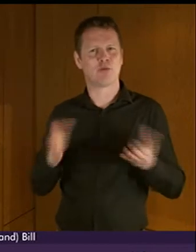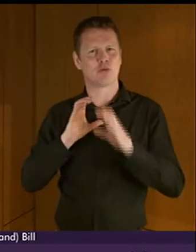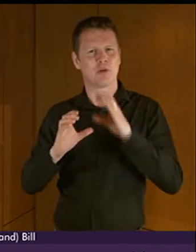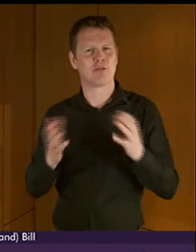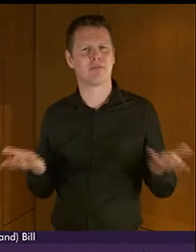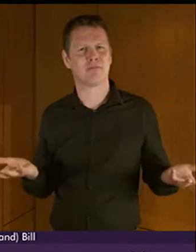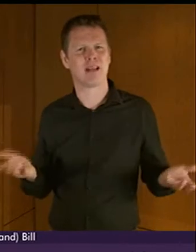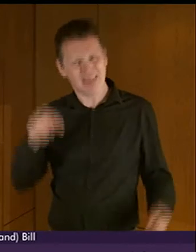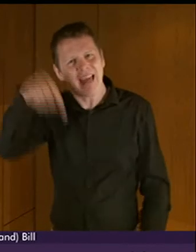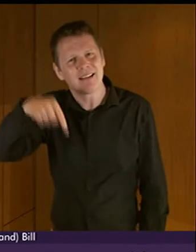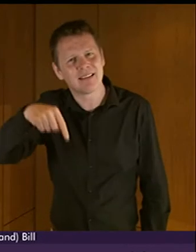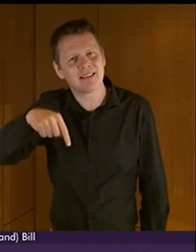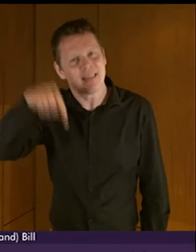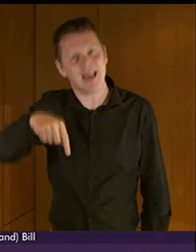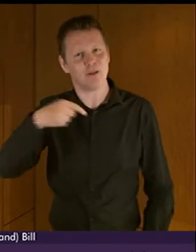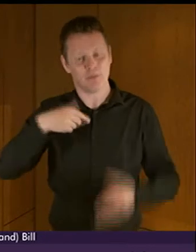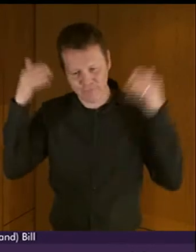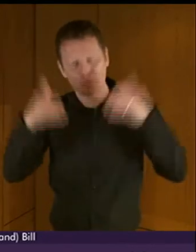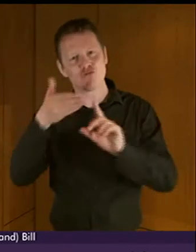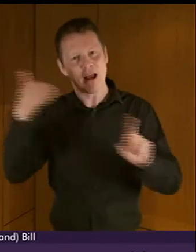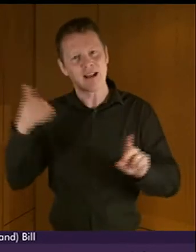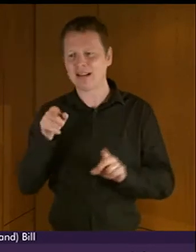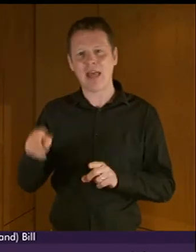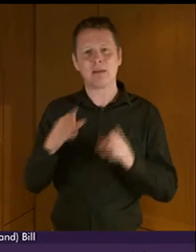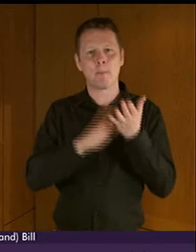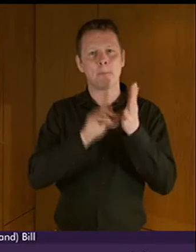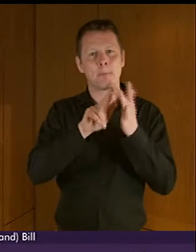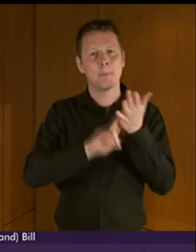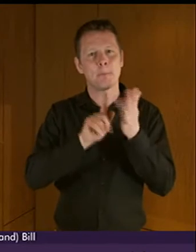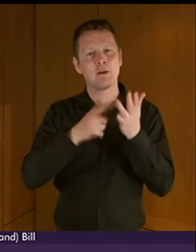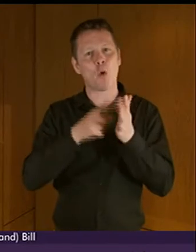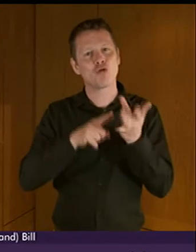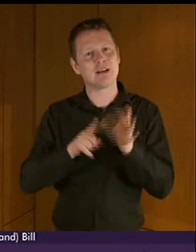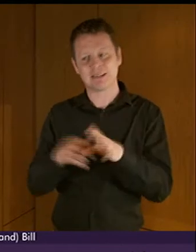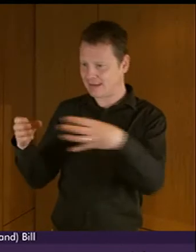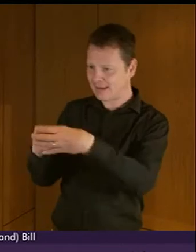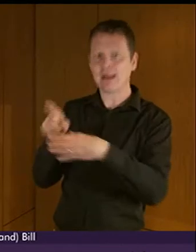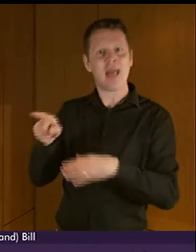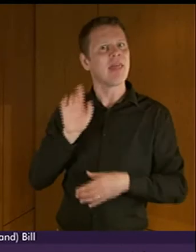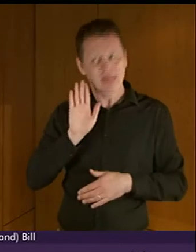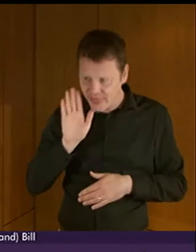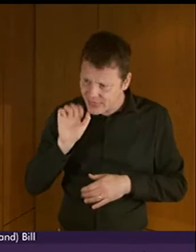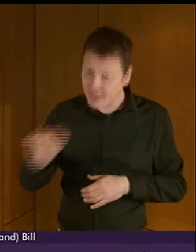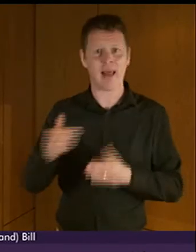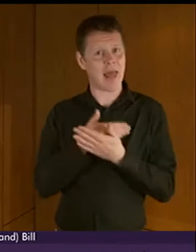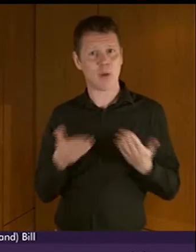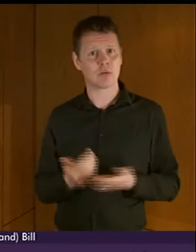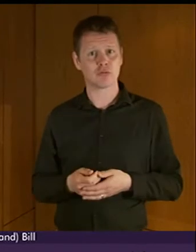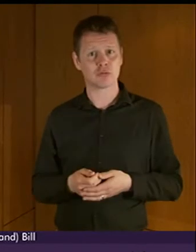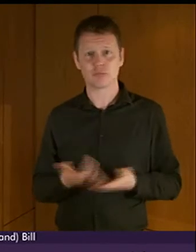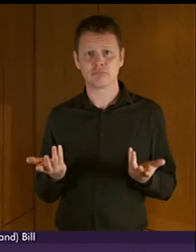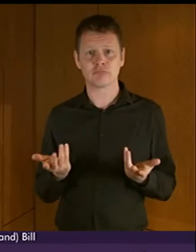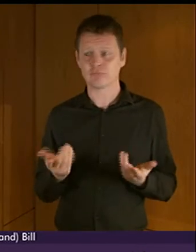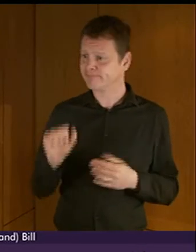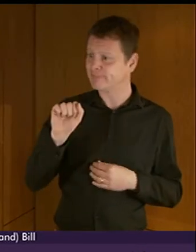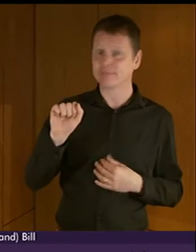and that's what we have to recognise that there is a minority in Scotland who use a different language who have no opportunity